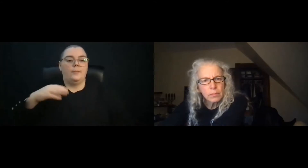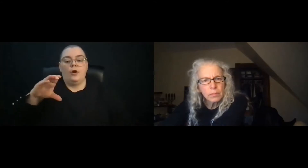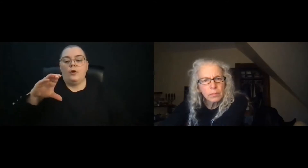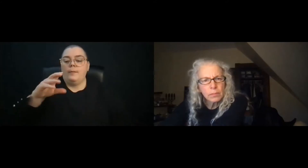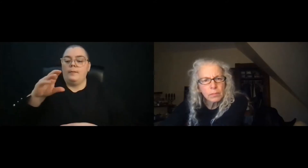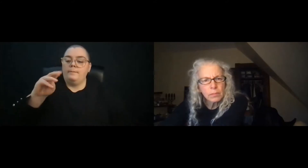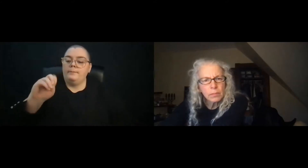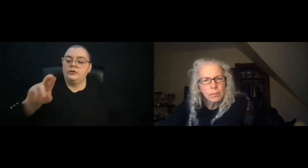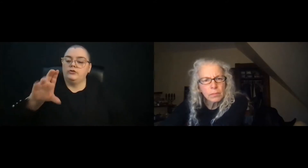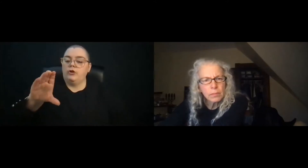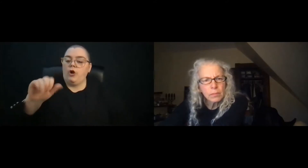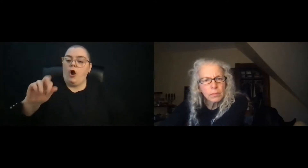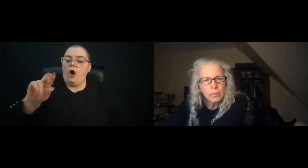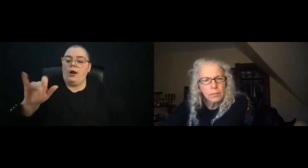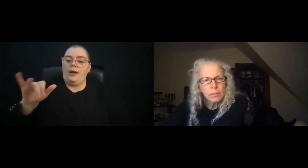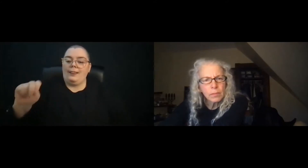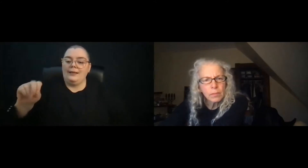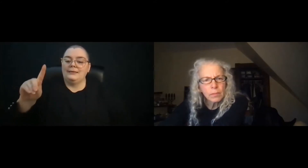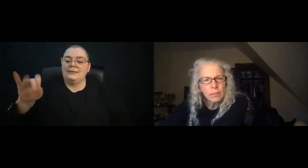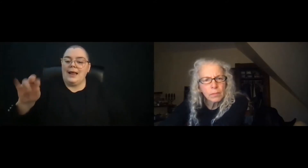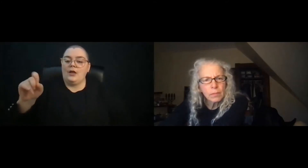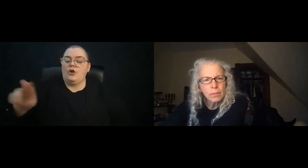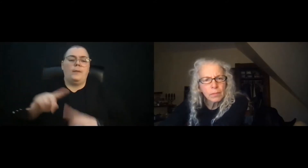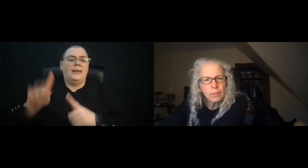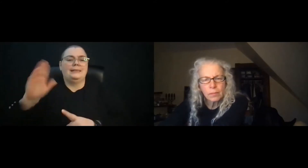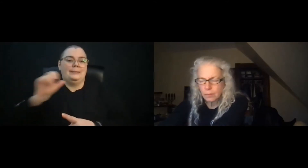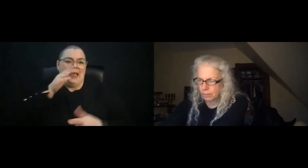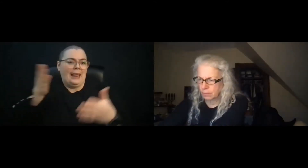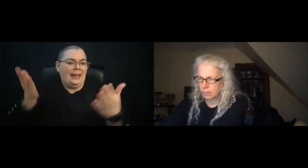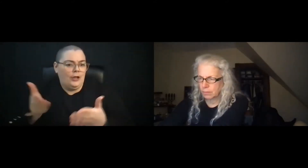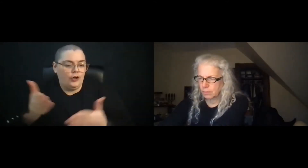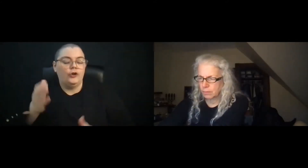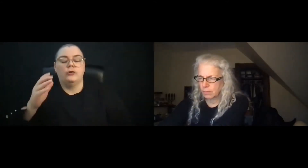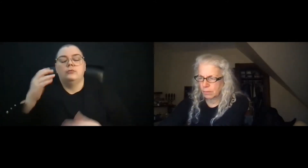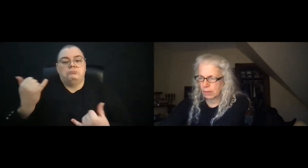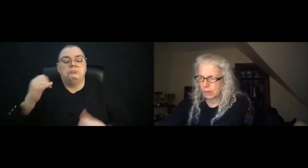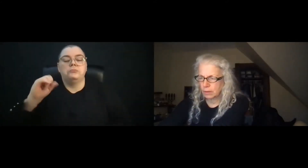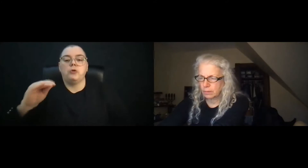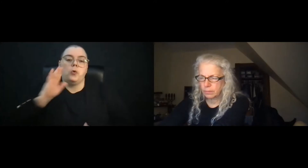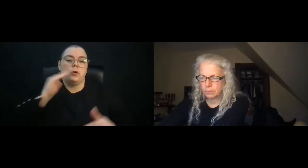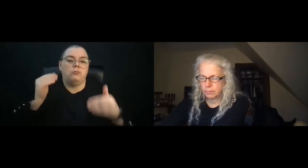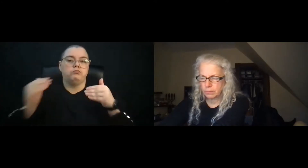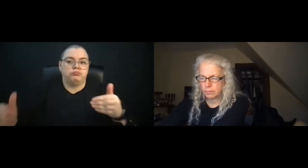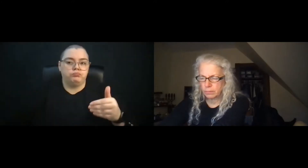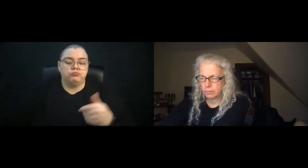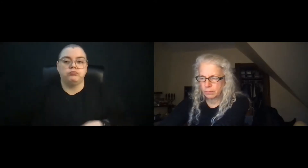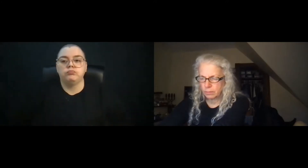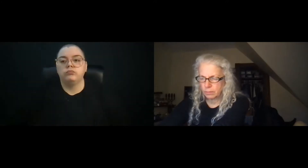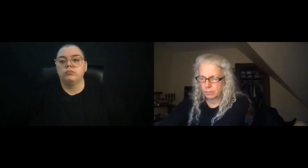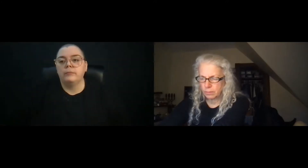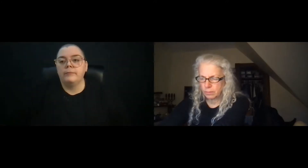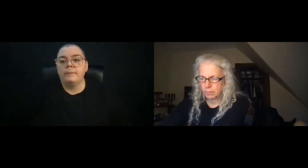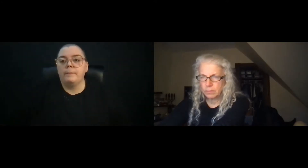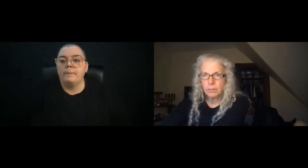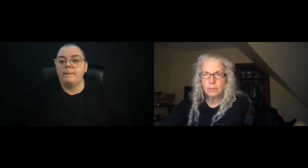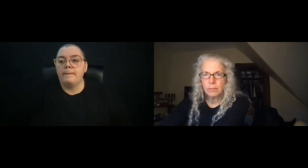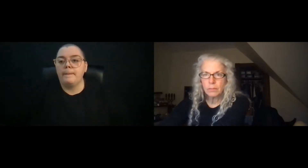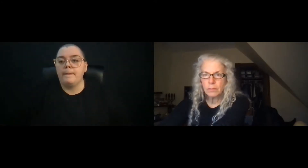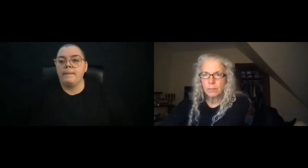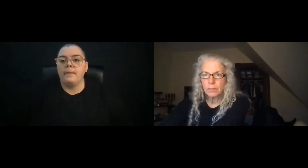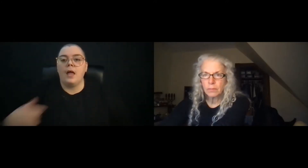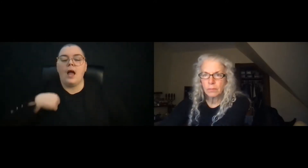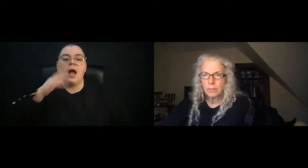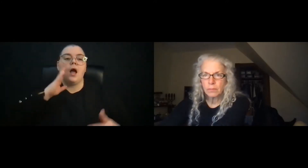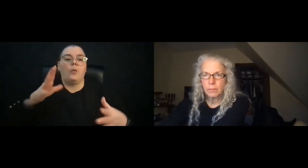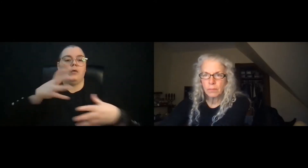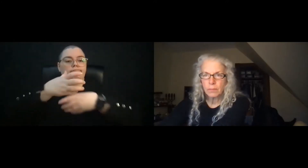doesn't seem to be on. So we're going to go ahead and let me summarize the purpose